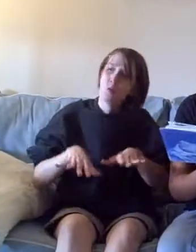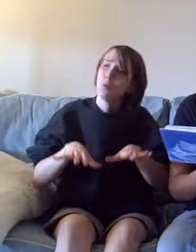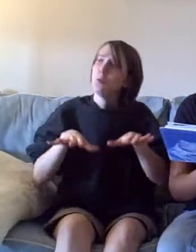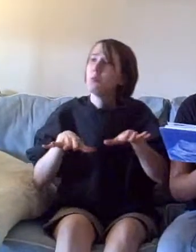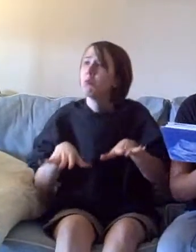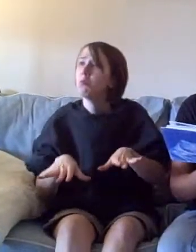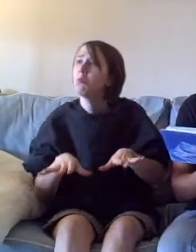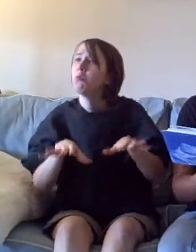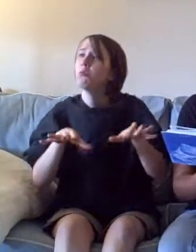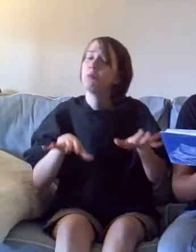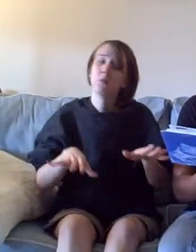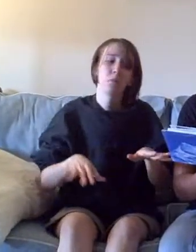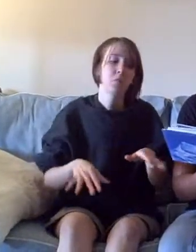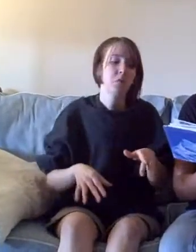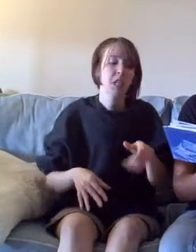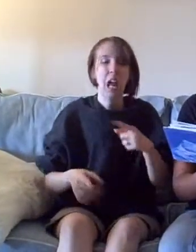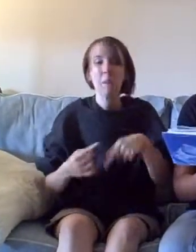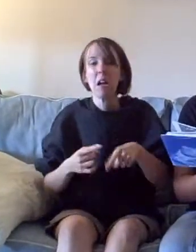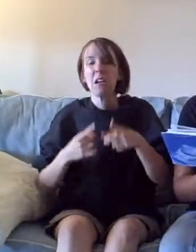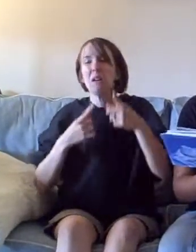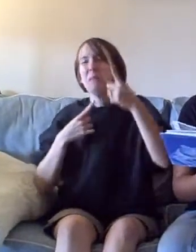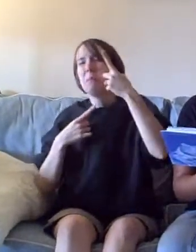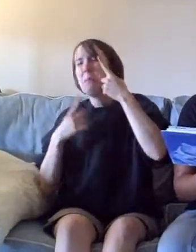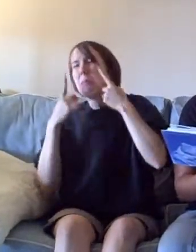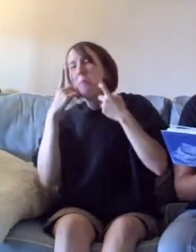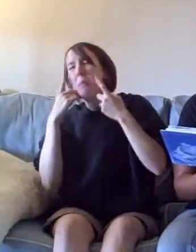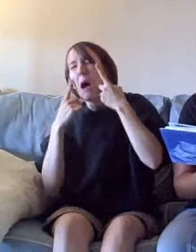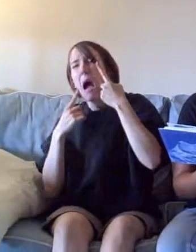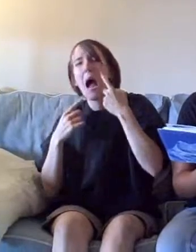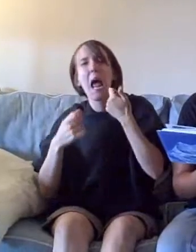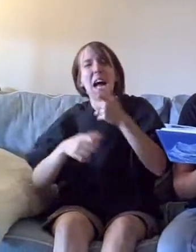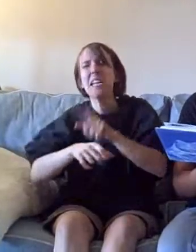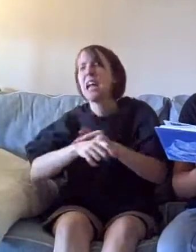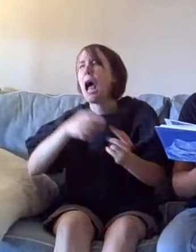You're about to burst into tears at any moment.